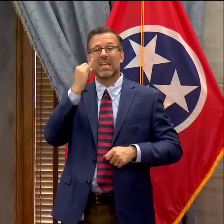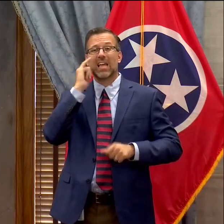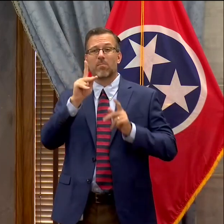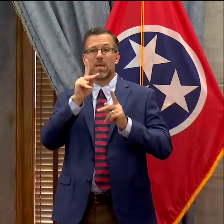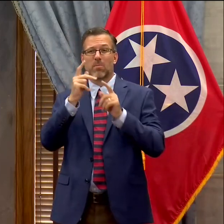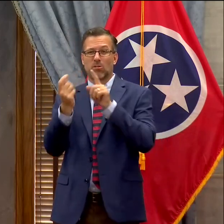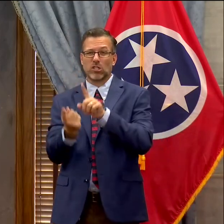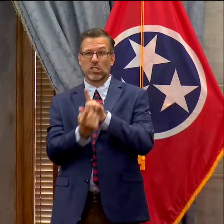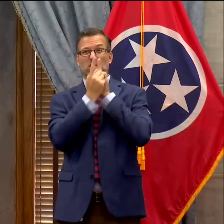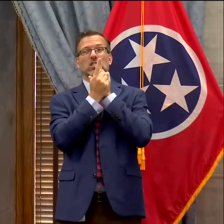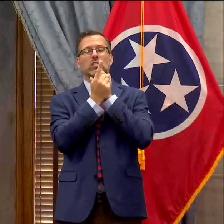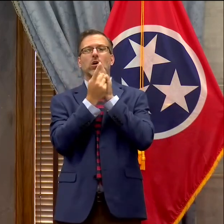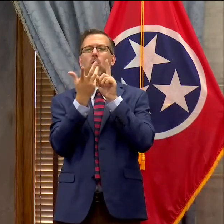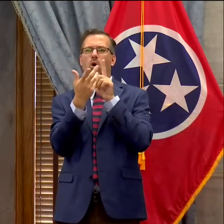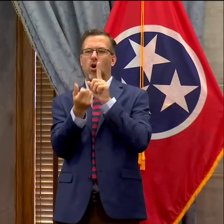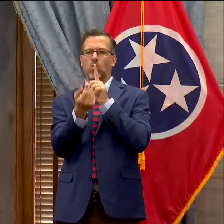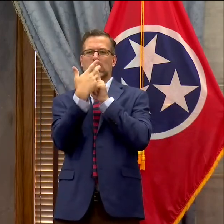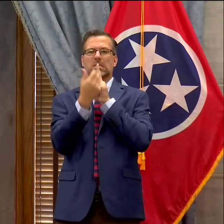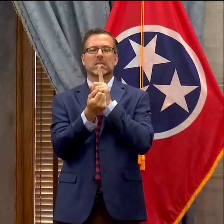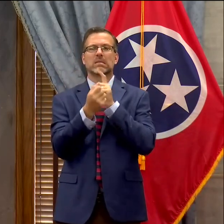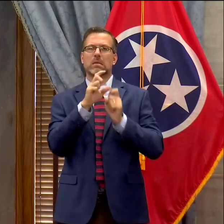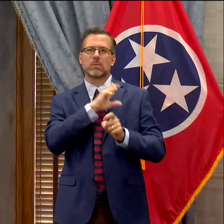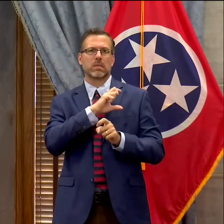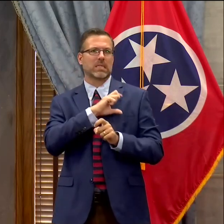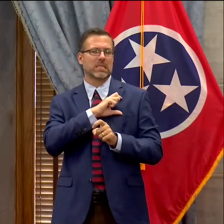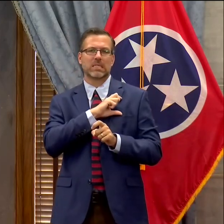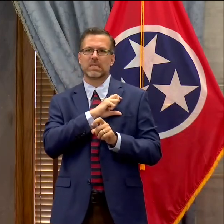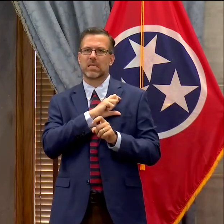violence against them. This bill does that.